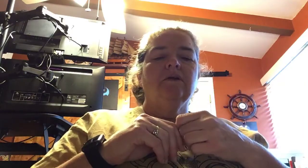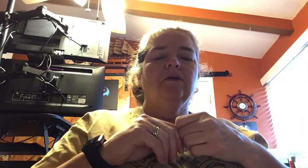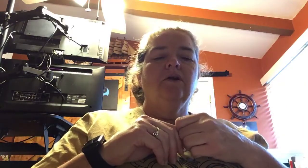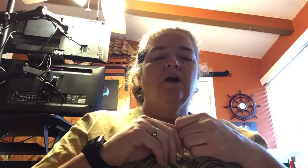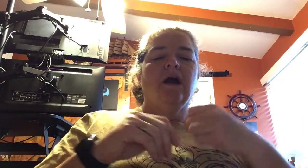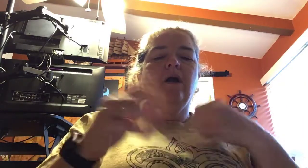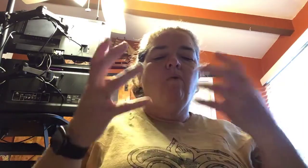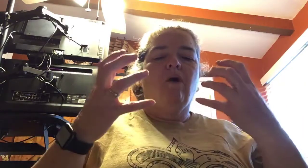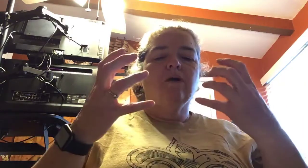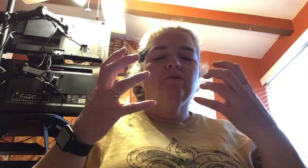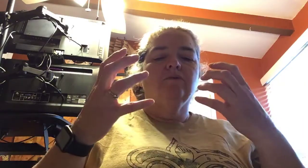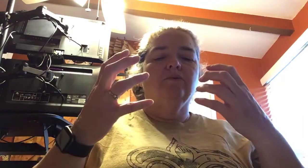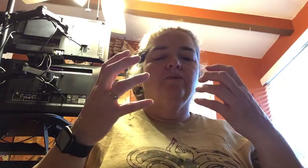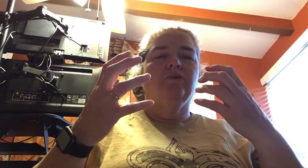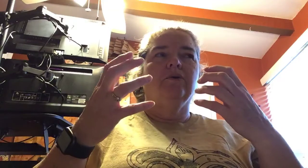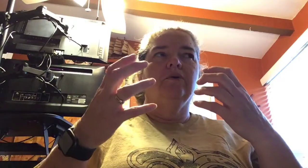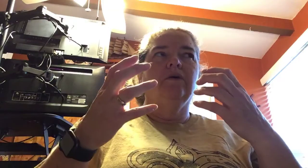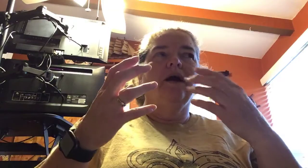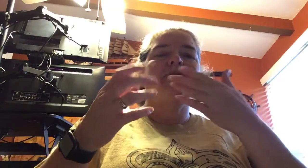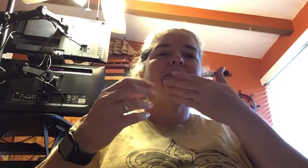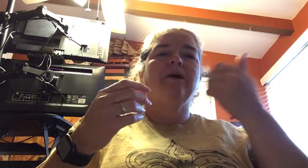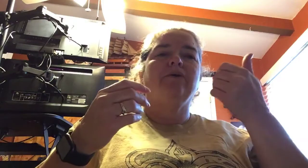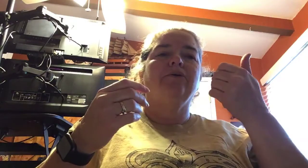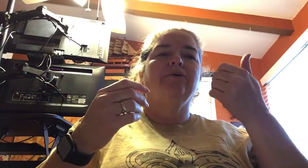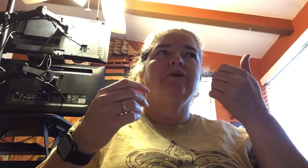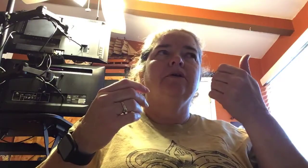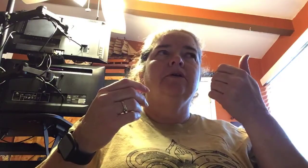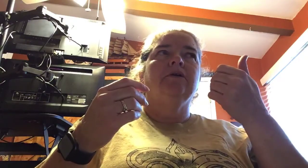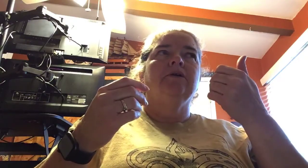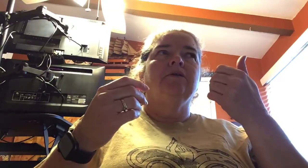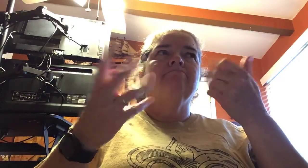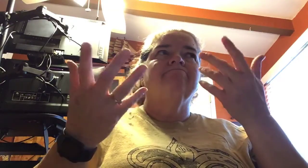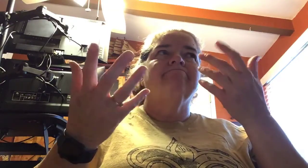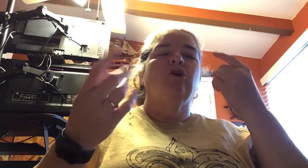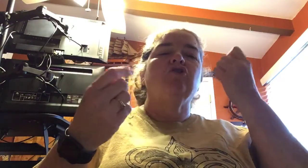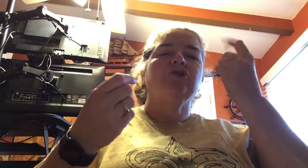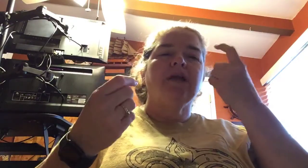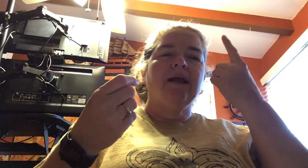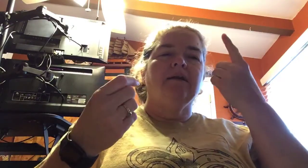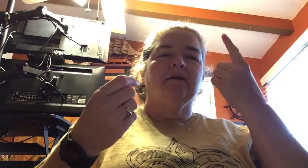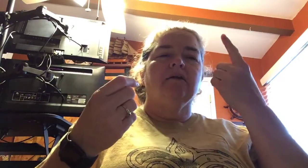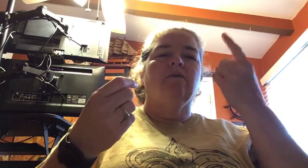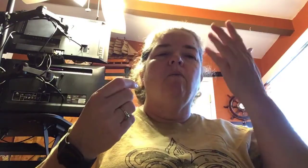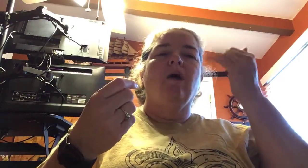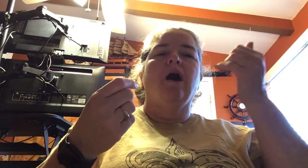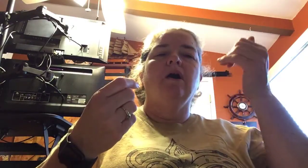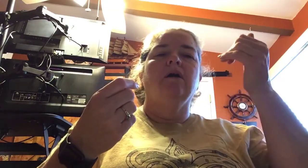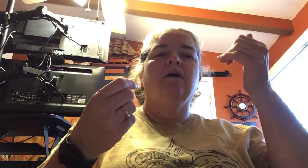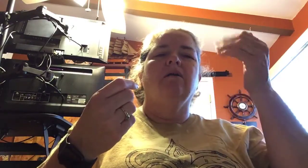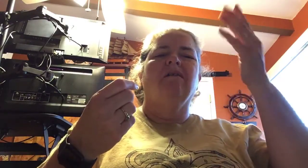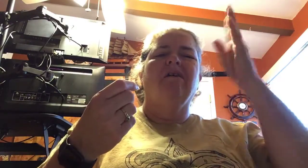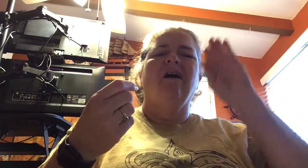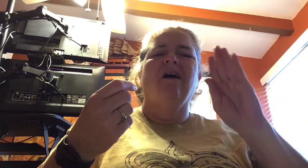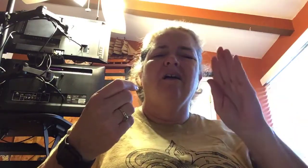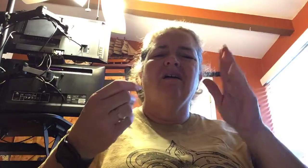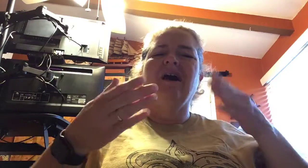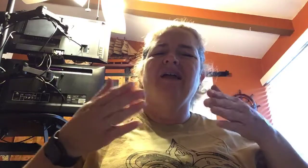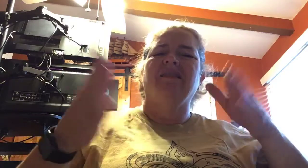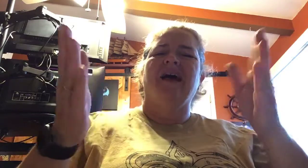I want to have a better understanding why God allows